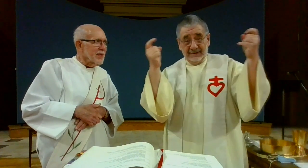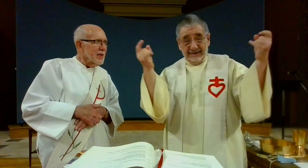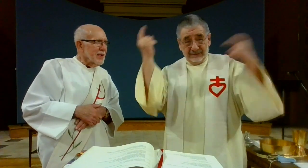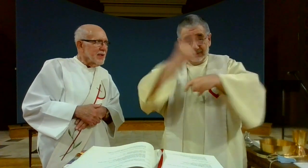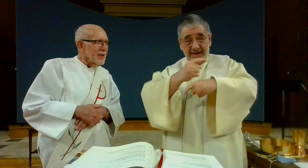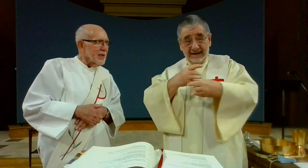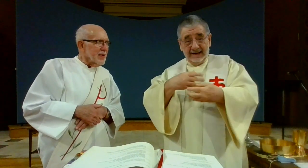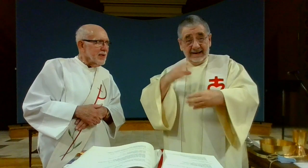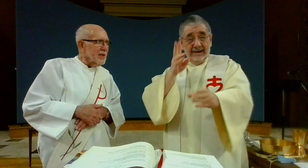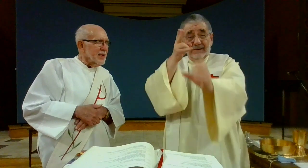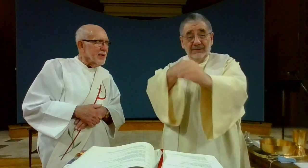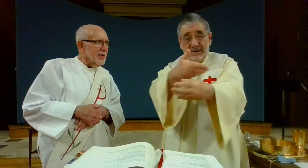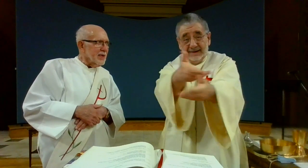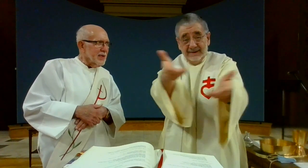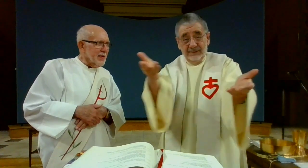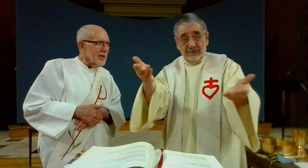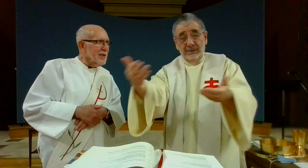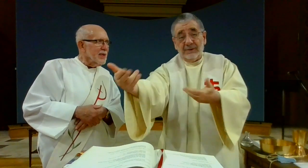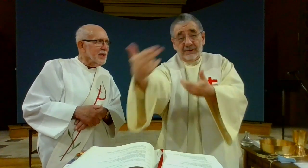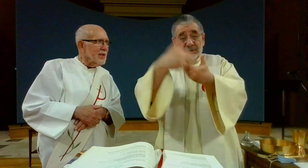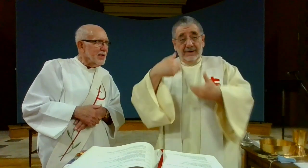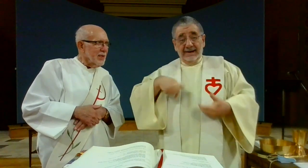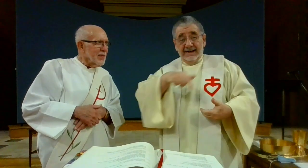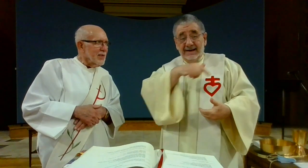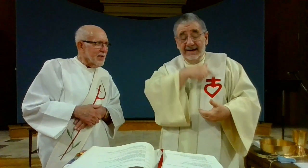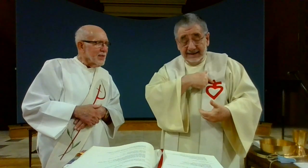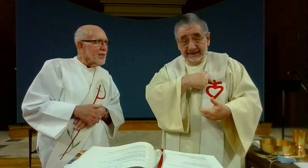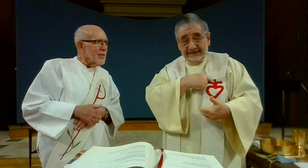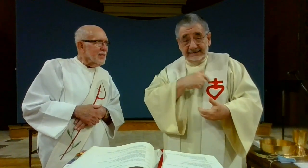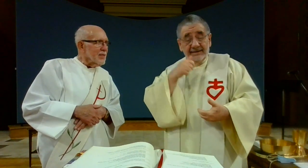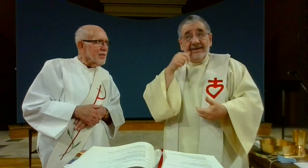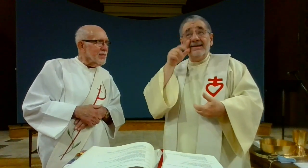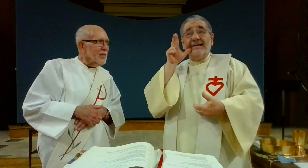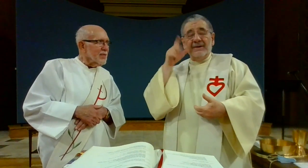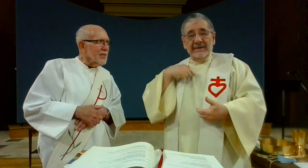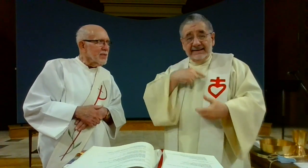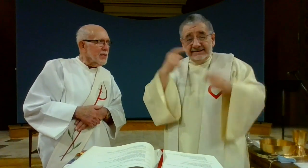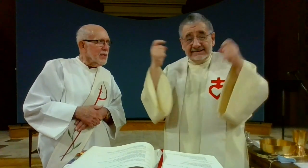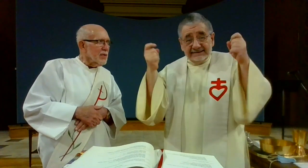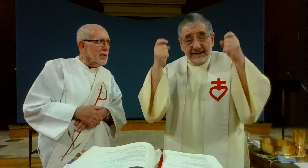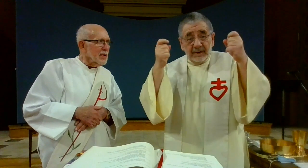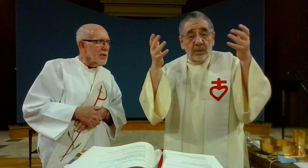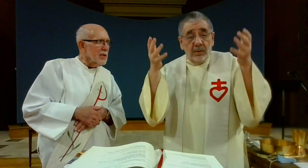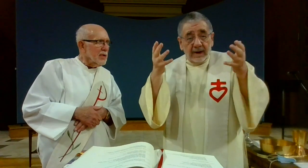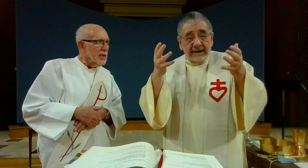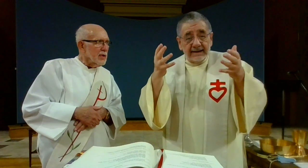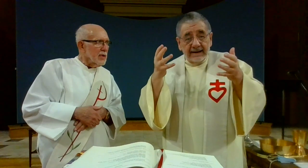We are happy to celebrate today with you as you join with us and we join with you. Three days ago we